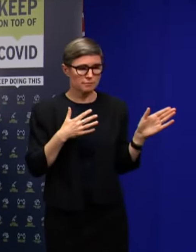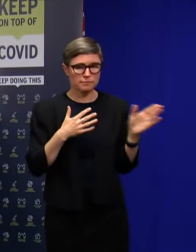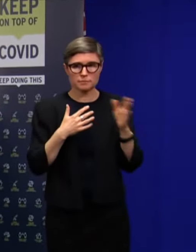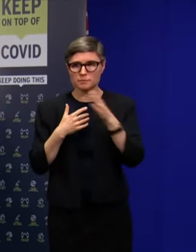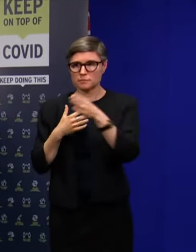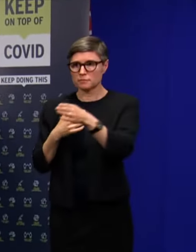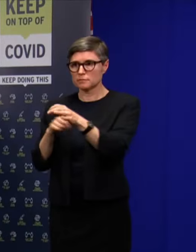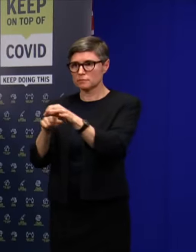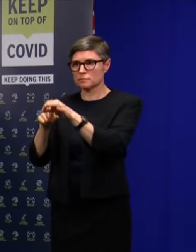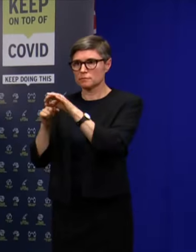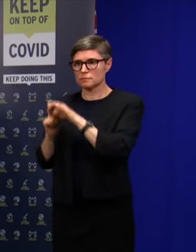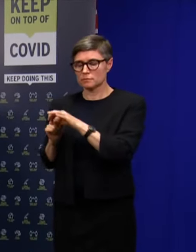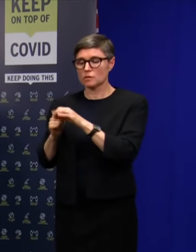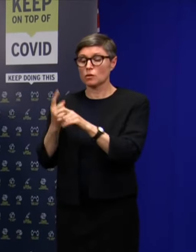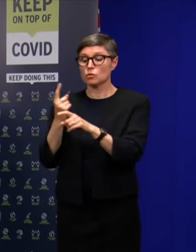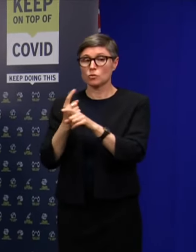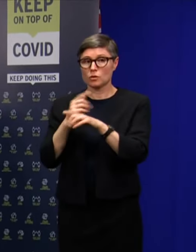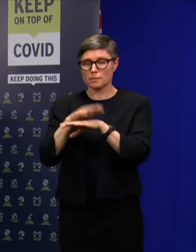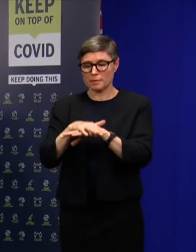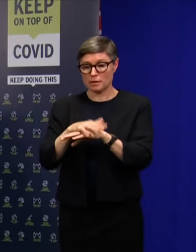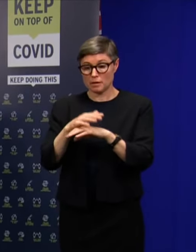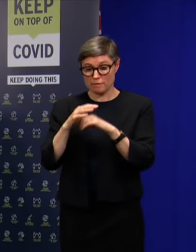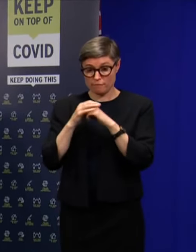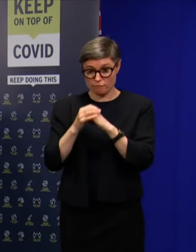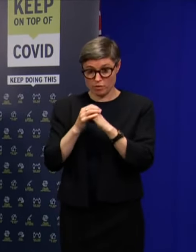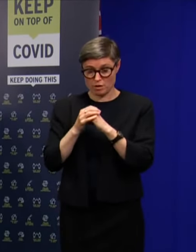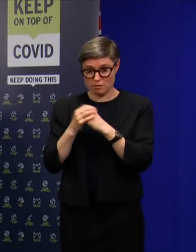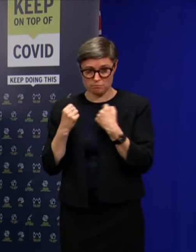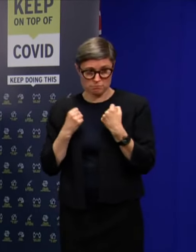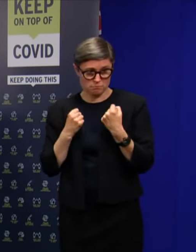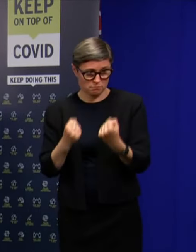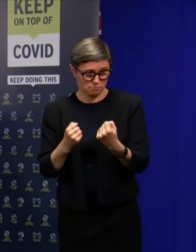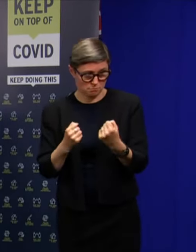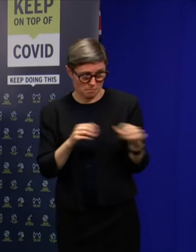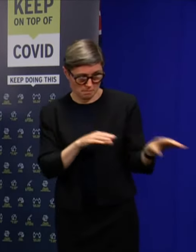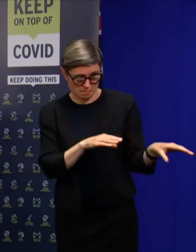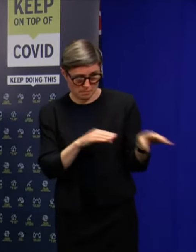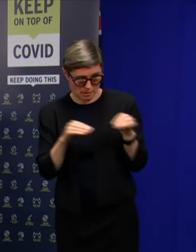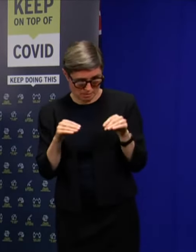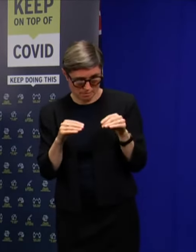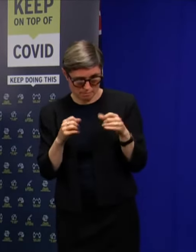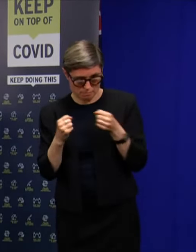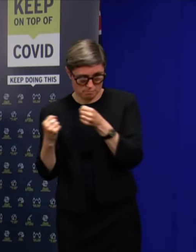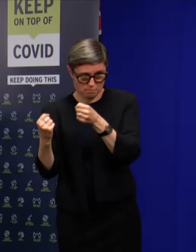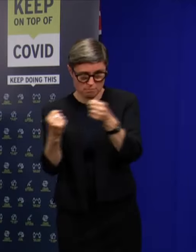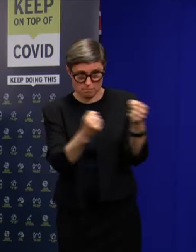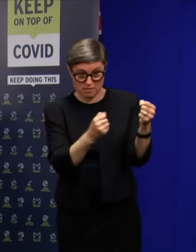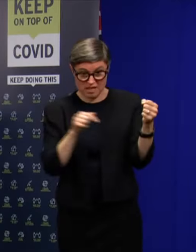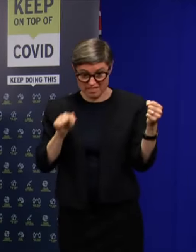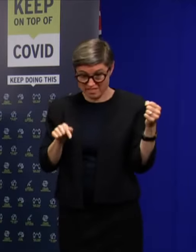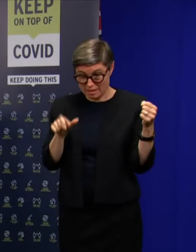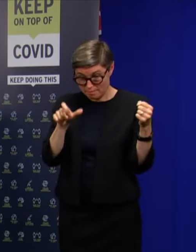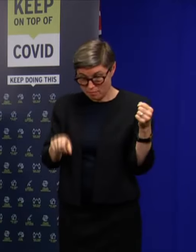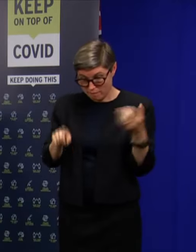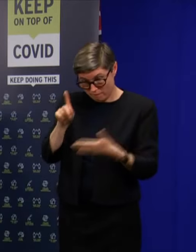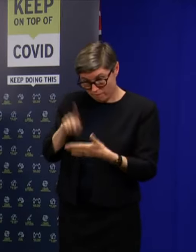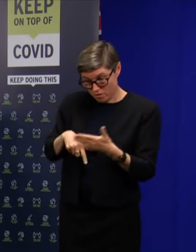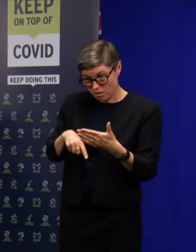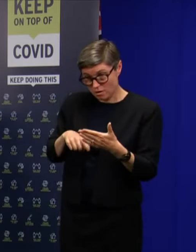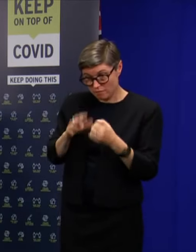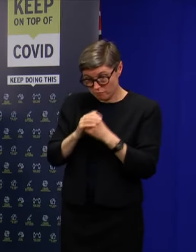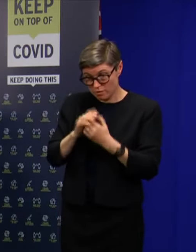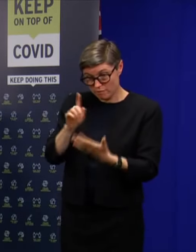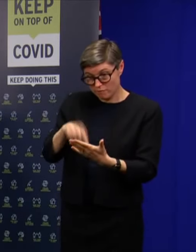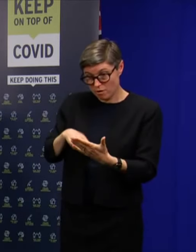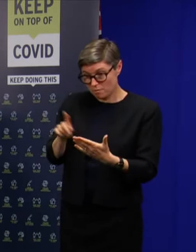Just in terms of the friend who picked up the man from outside the travel lodge, is that person, have they been fined or are they going to be